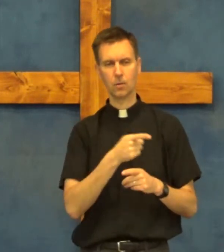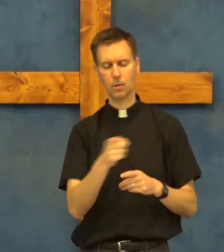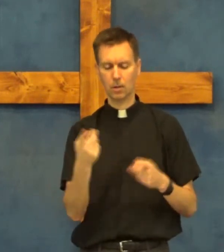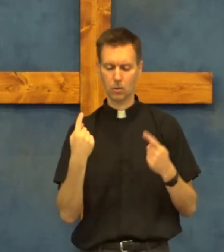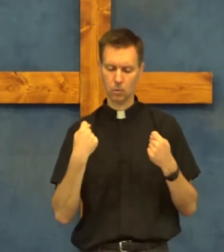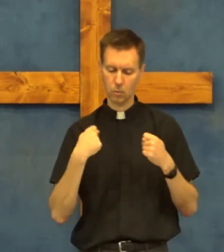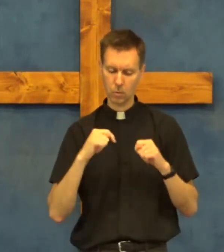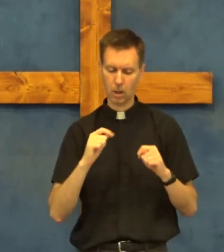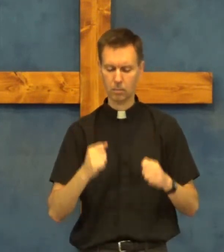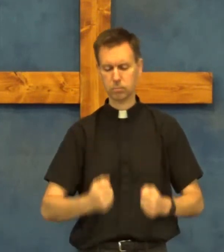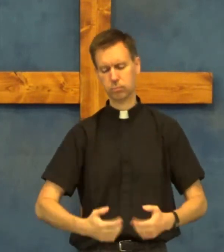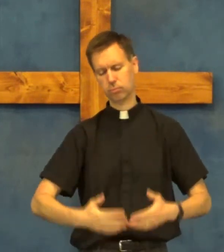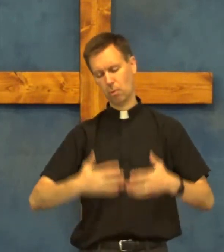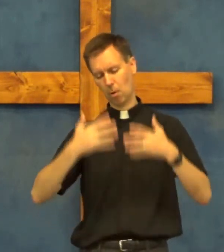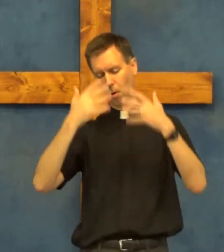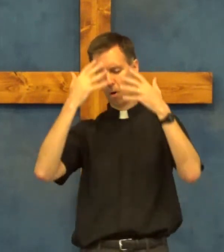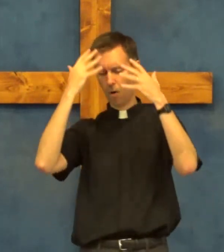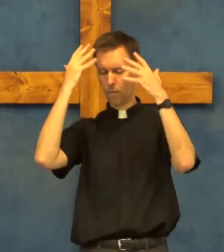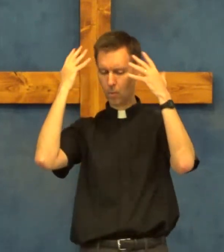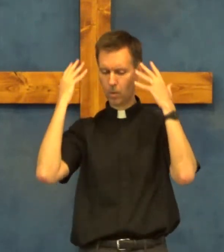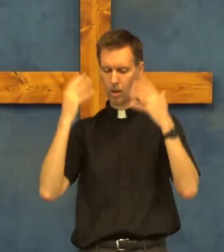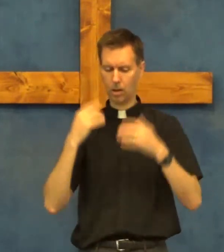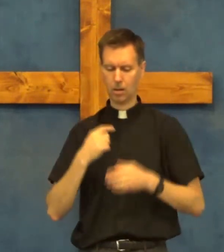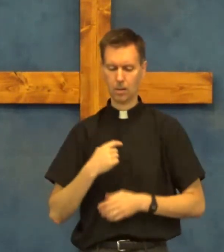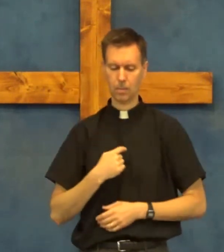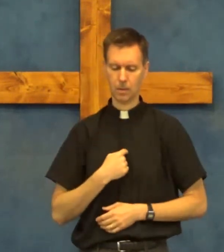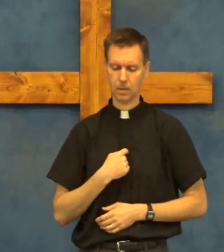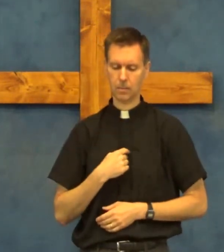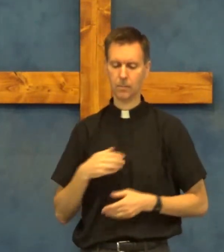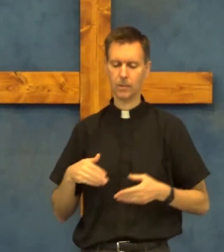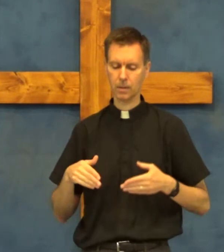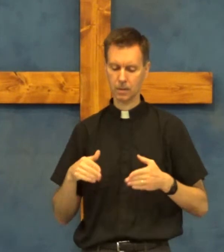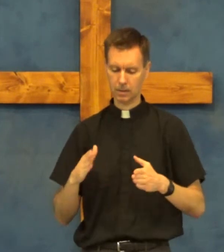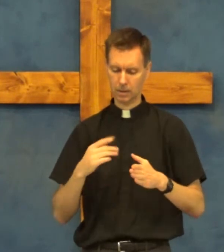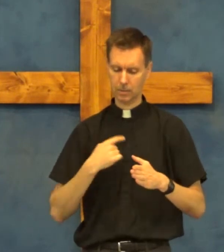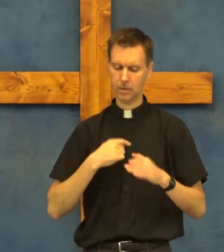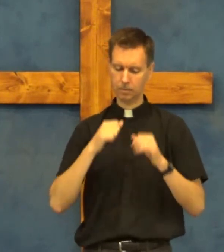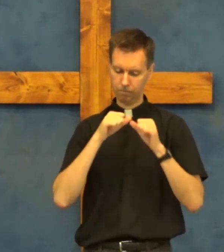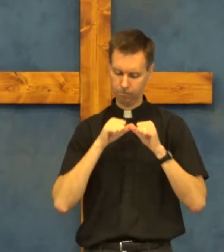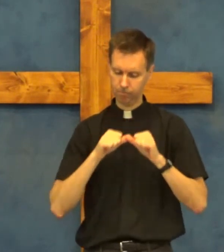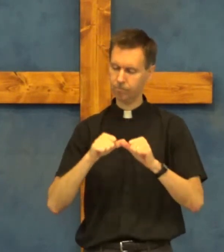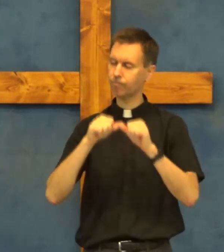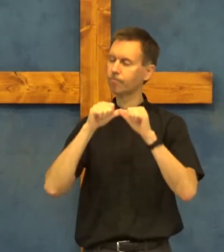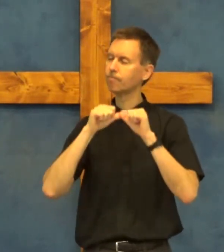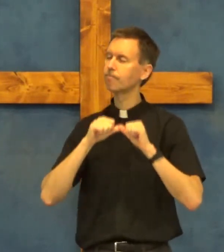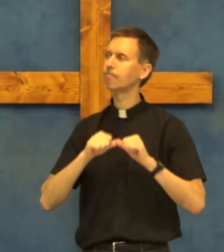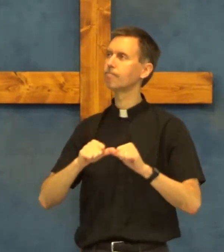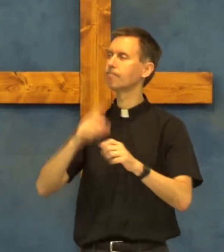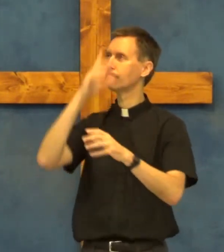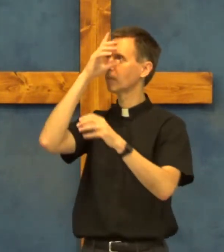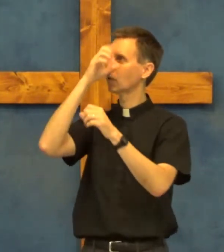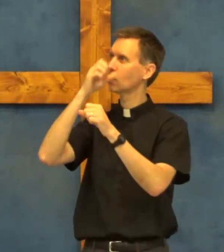swerve me let me a steadfast trust retain